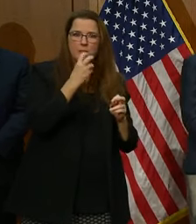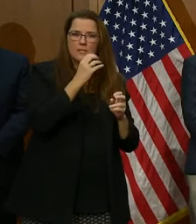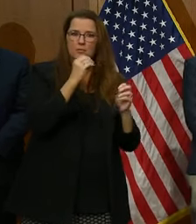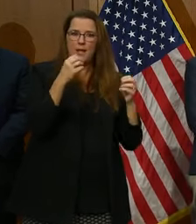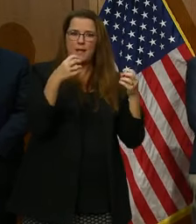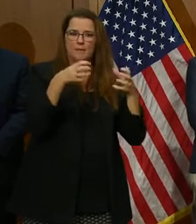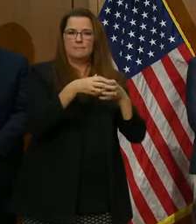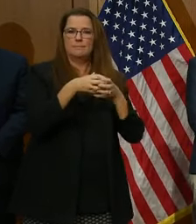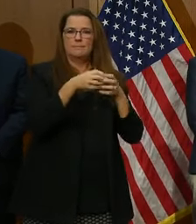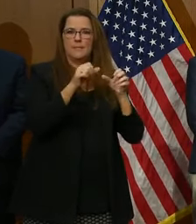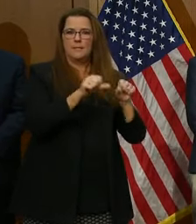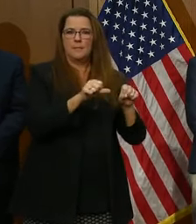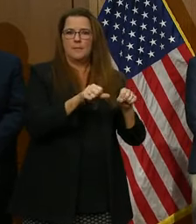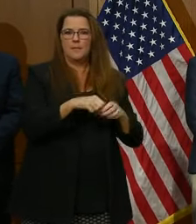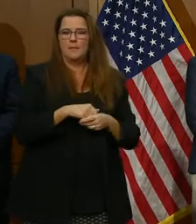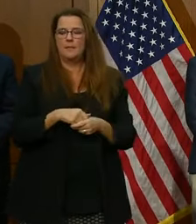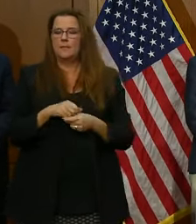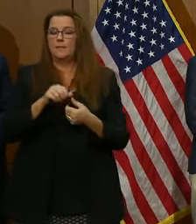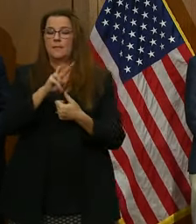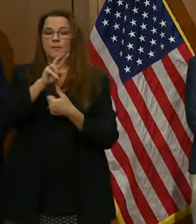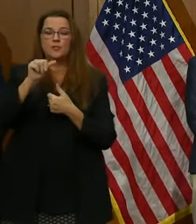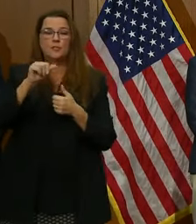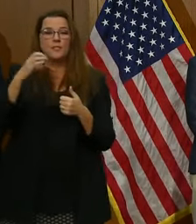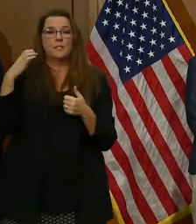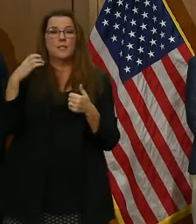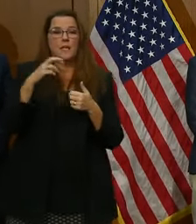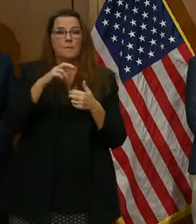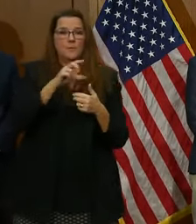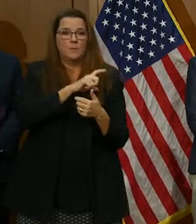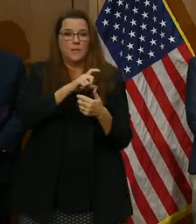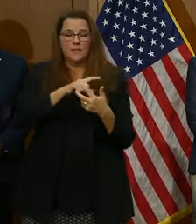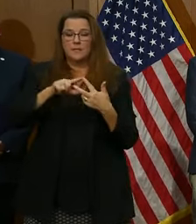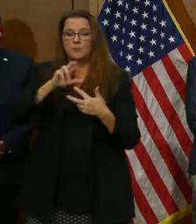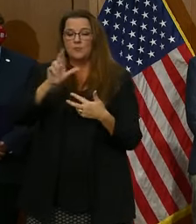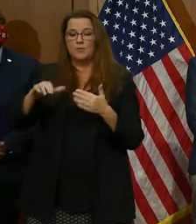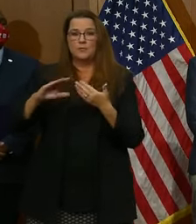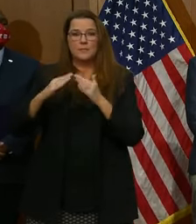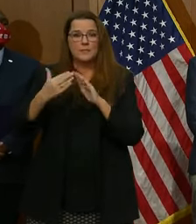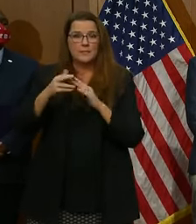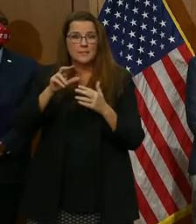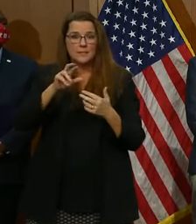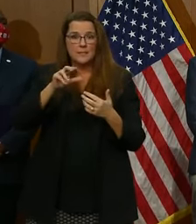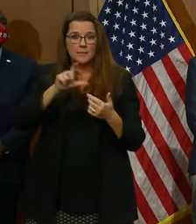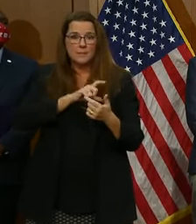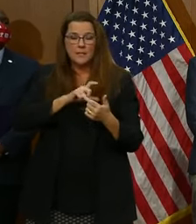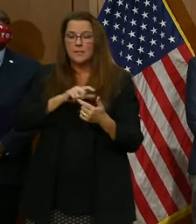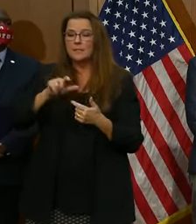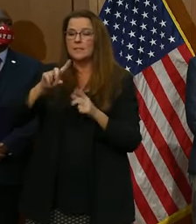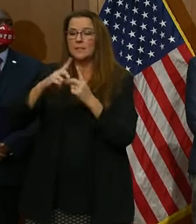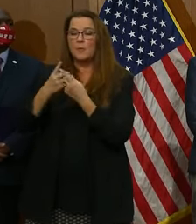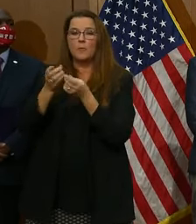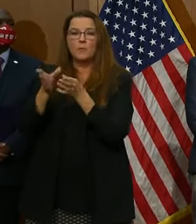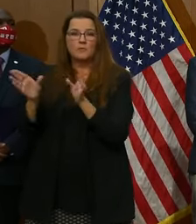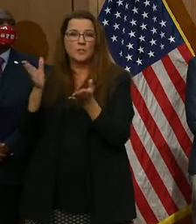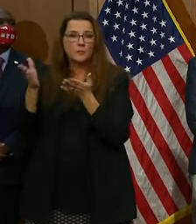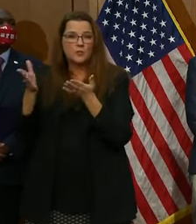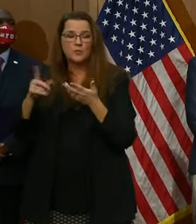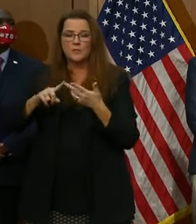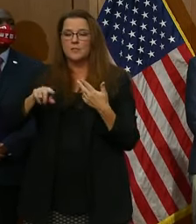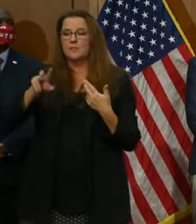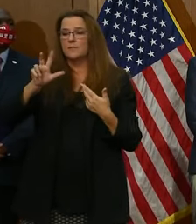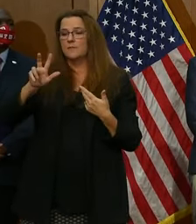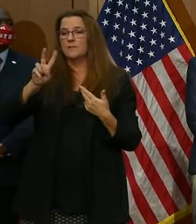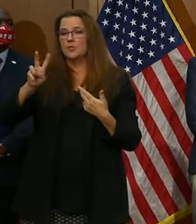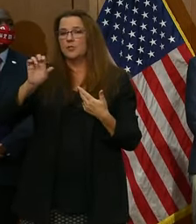Police, Richmond City Police, Department of General Services, Virginia Commonwealth University, the Federal Bureau